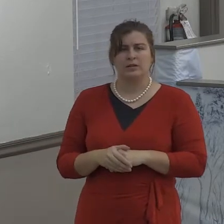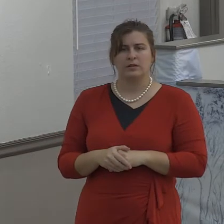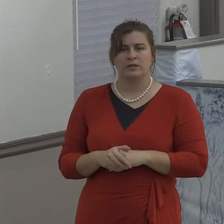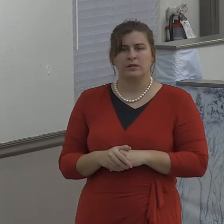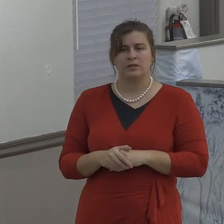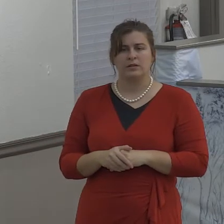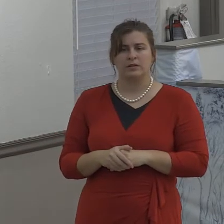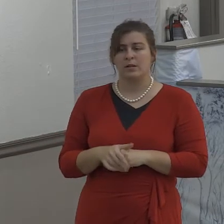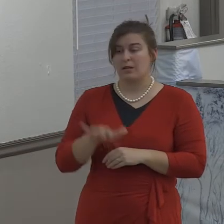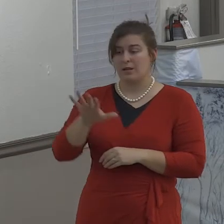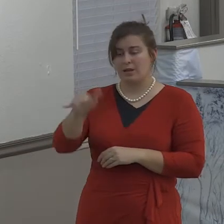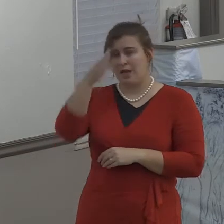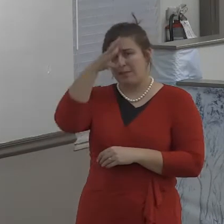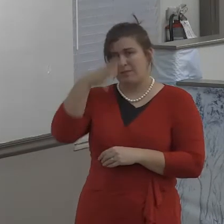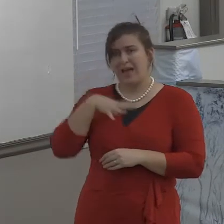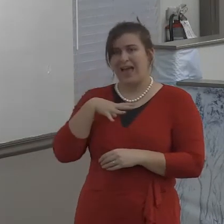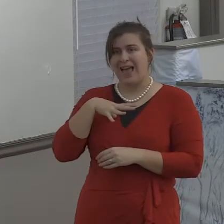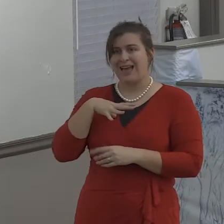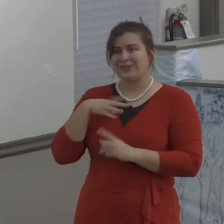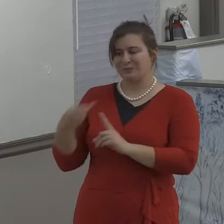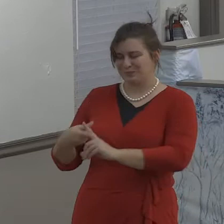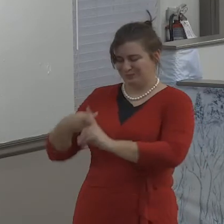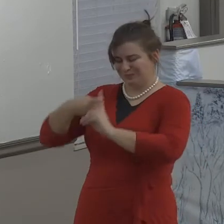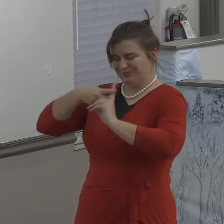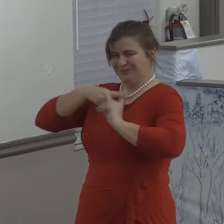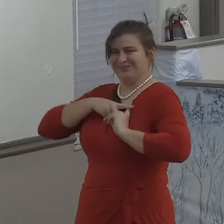And because of kindness and because of love,